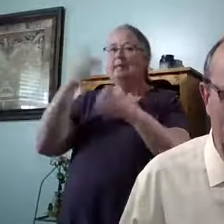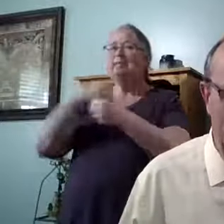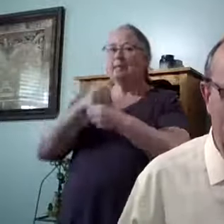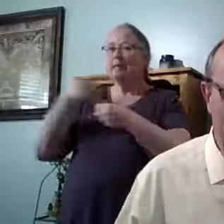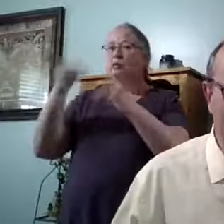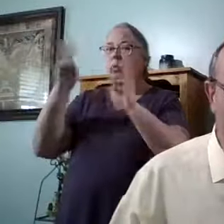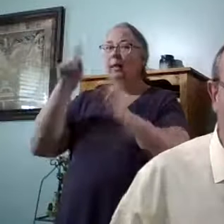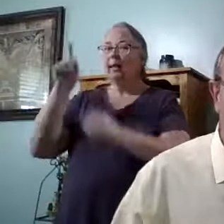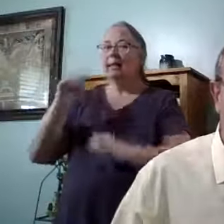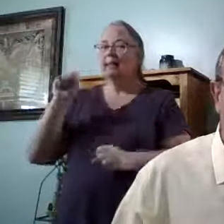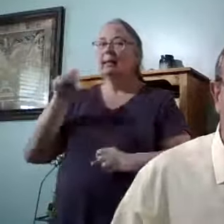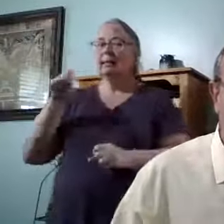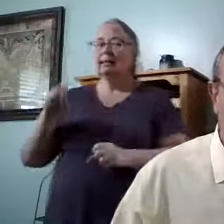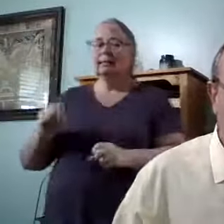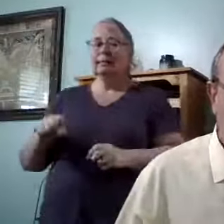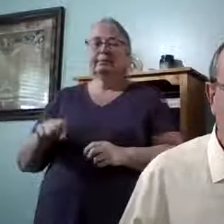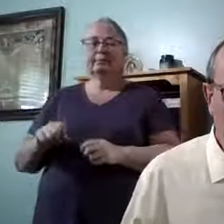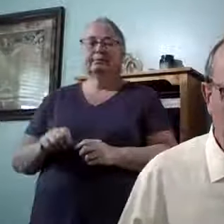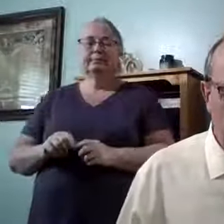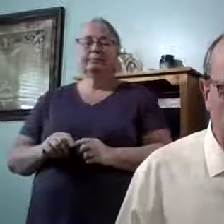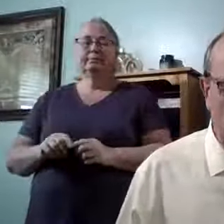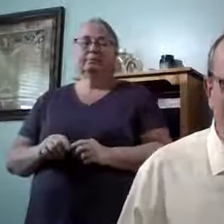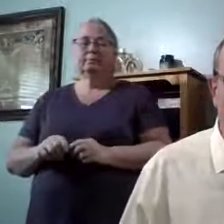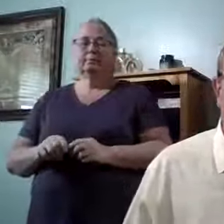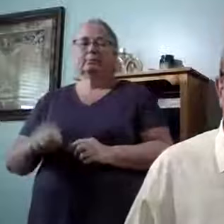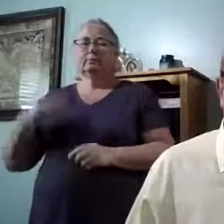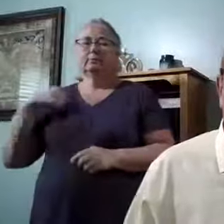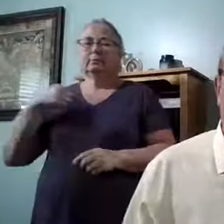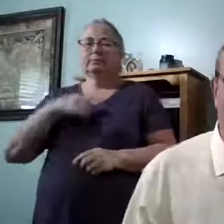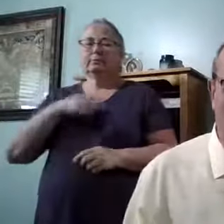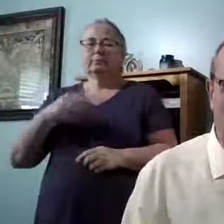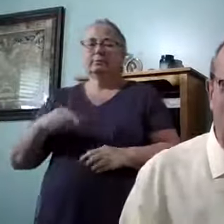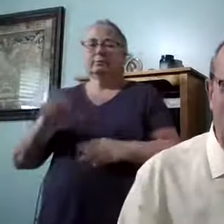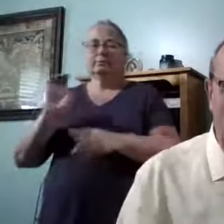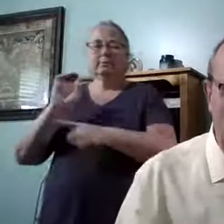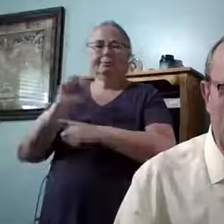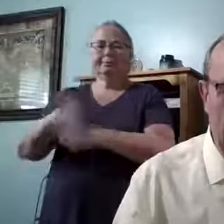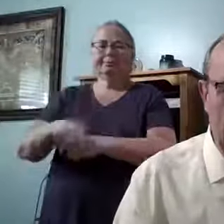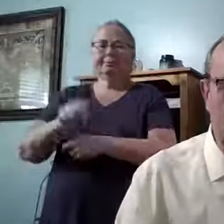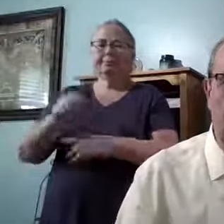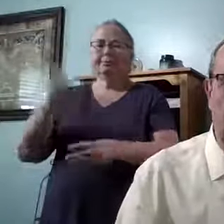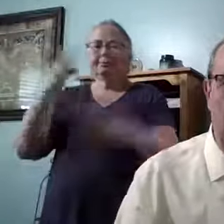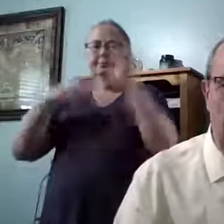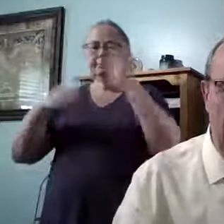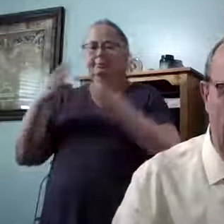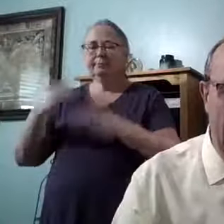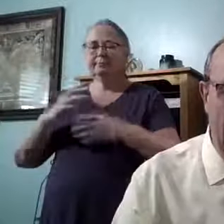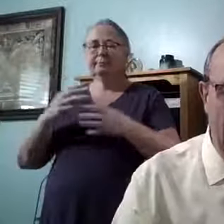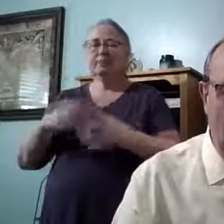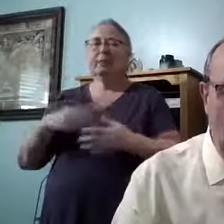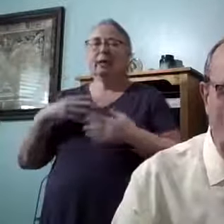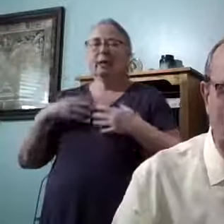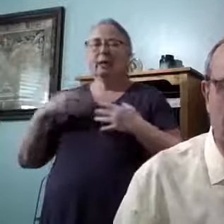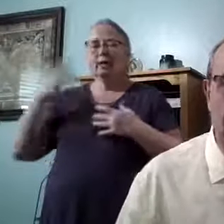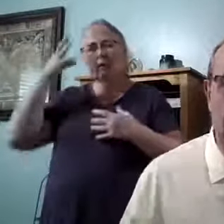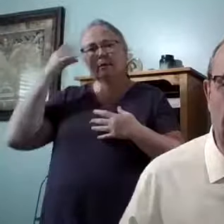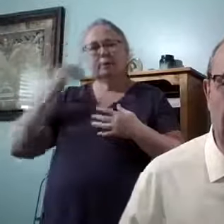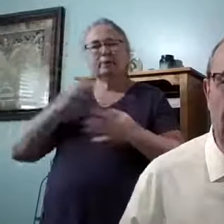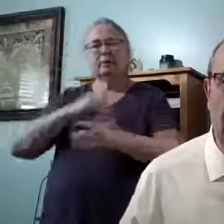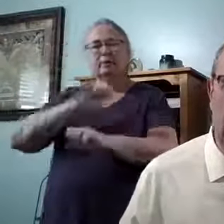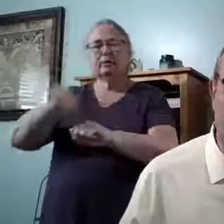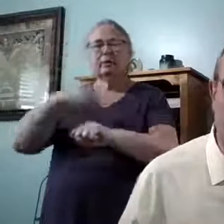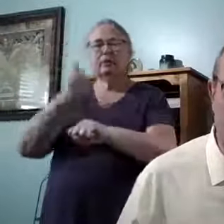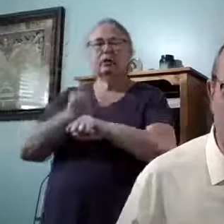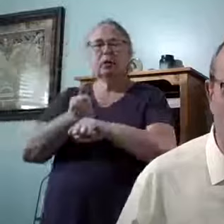Hallelujah. You see, if we're to conquer worry and experience the secure mind, we must